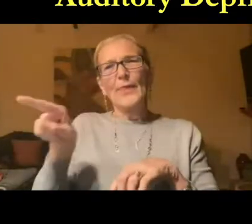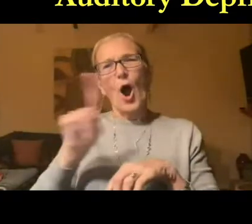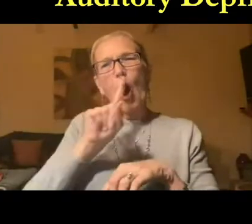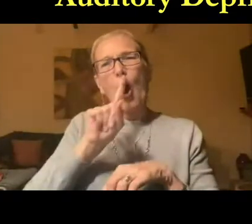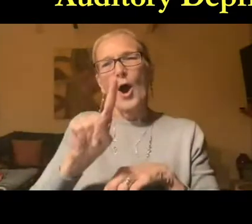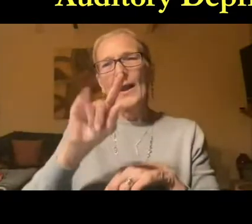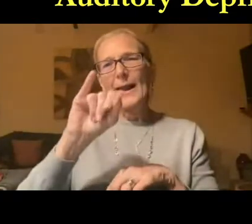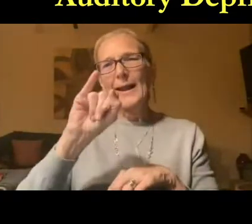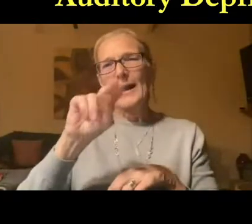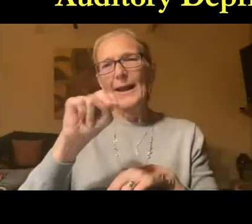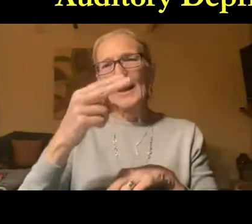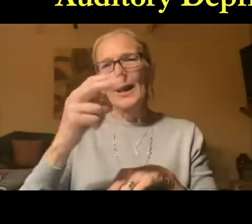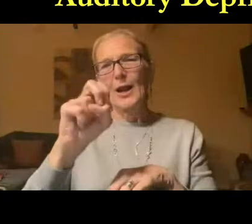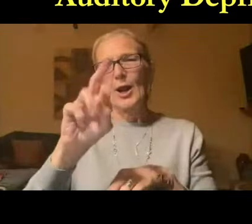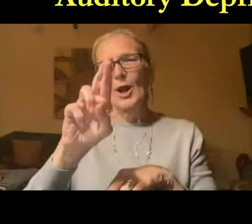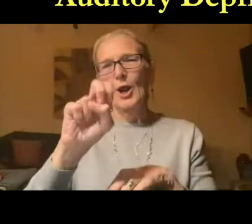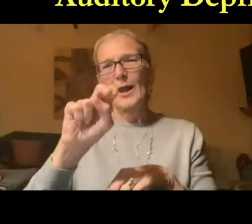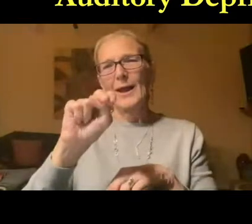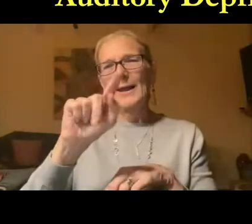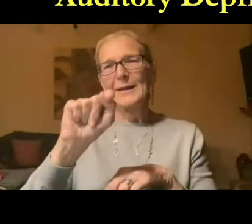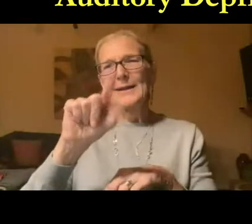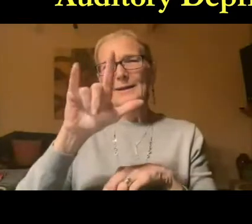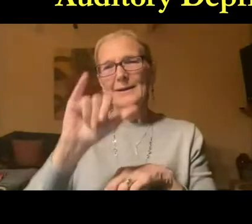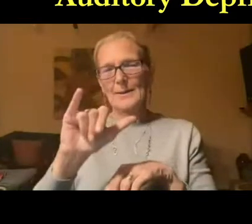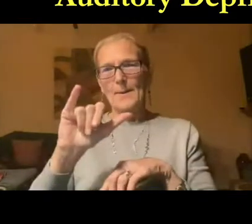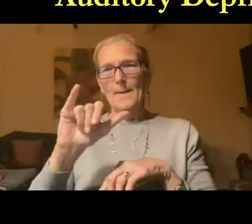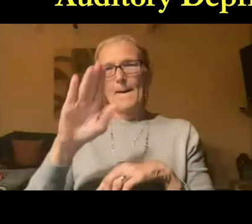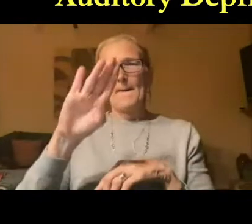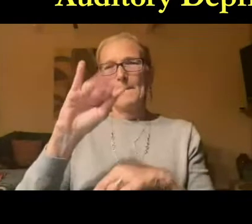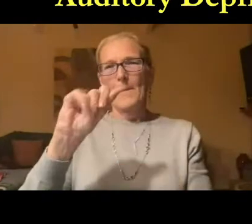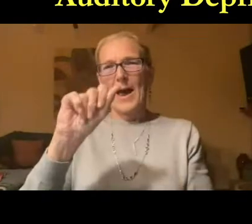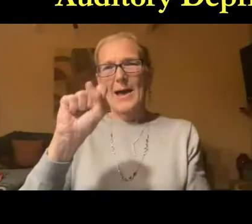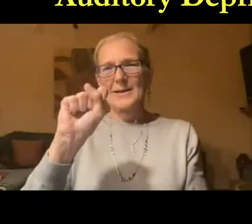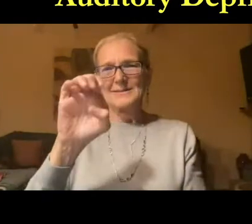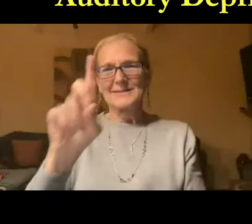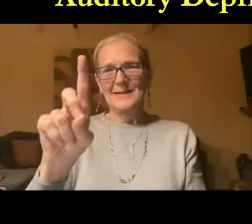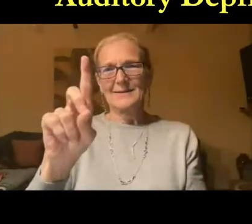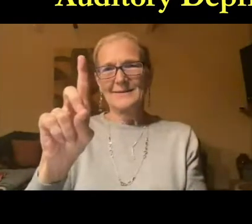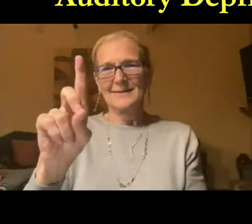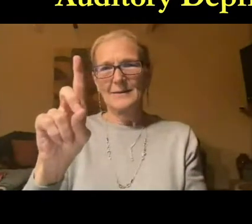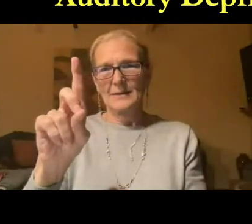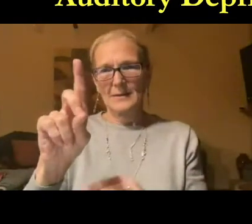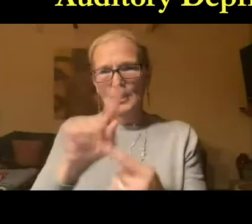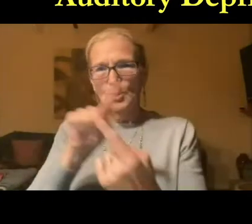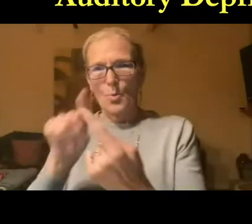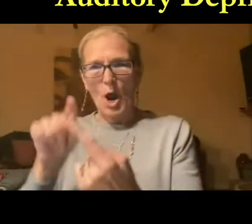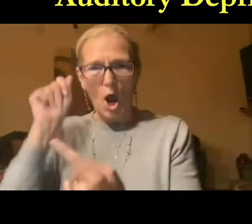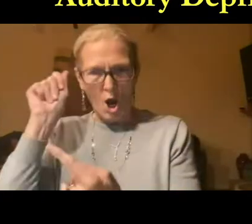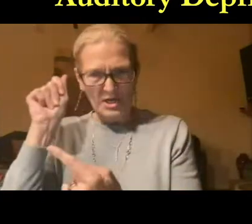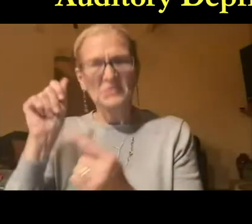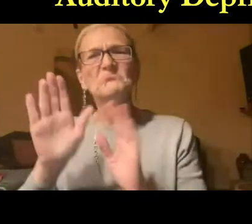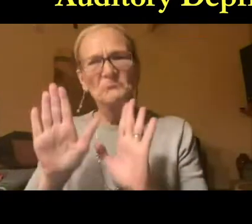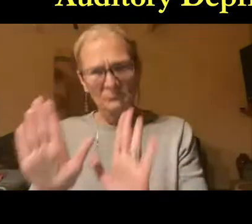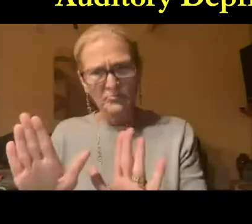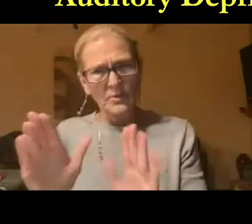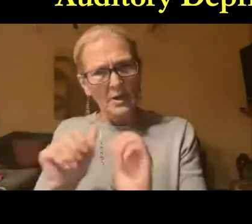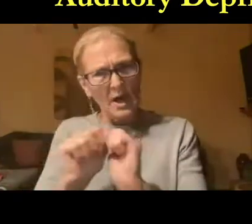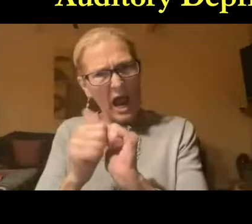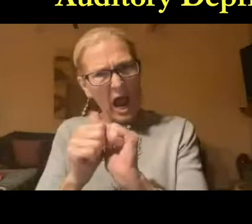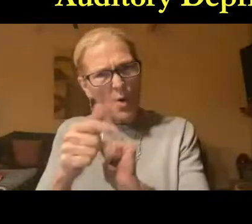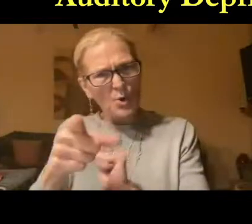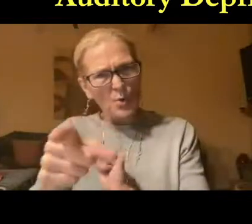that based on audiologists conduct they are